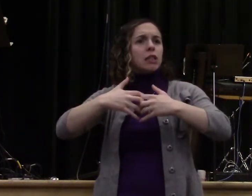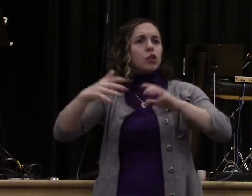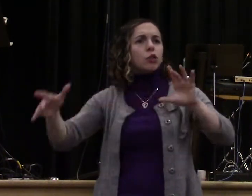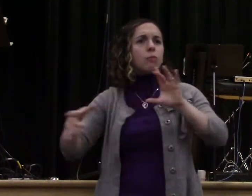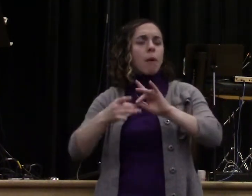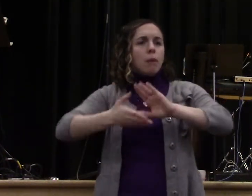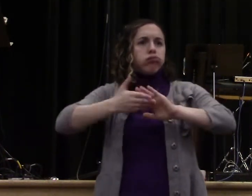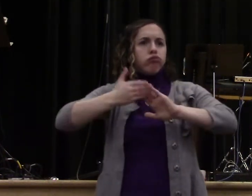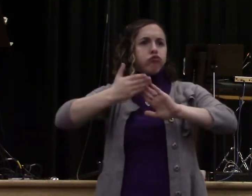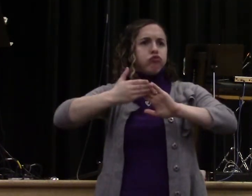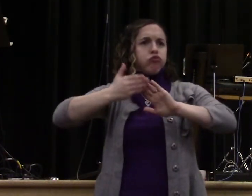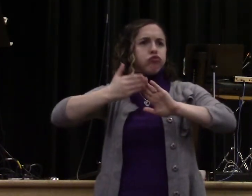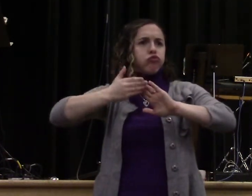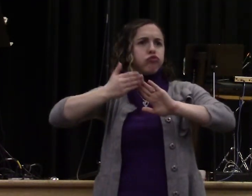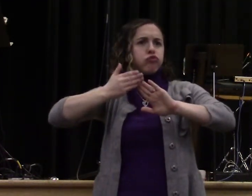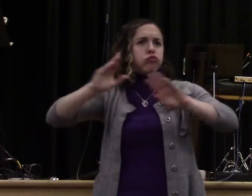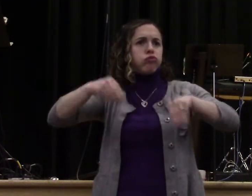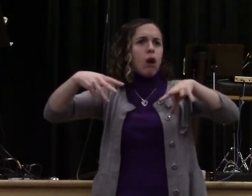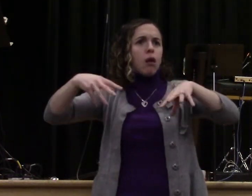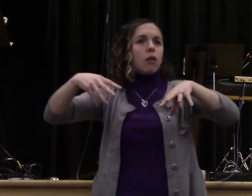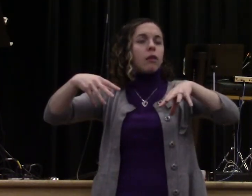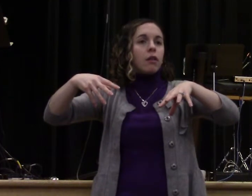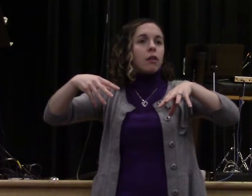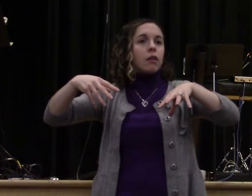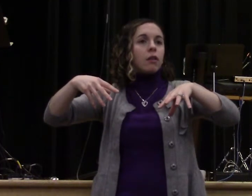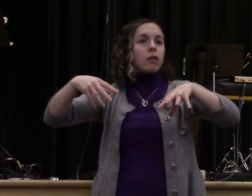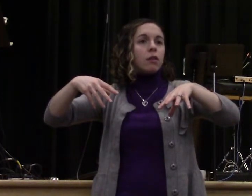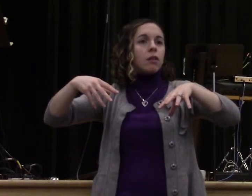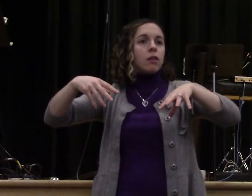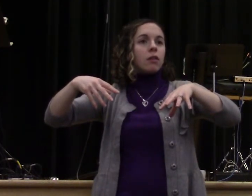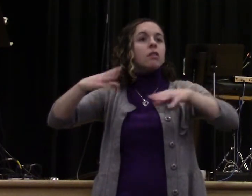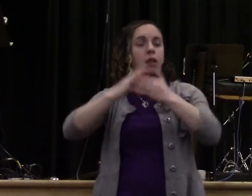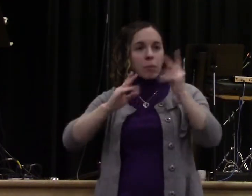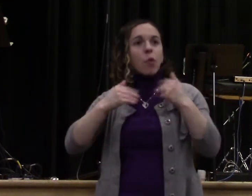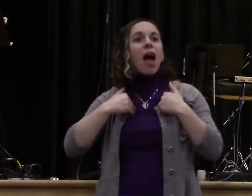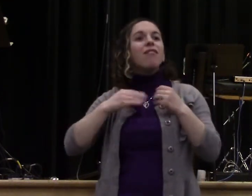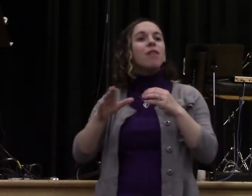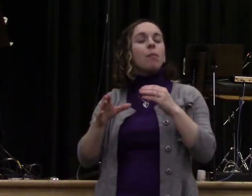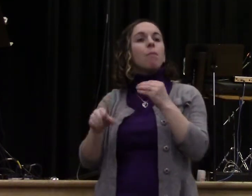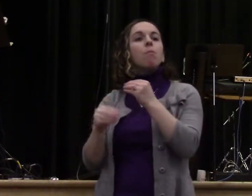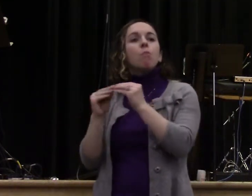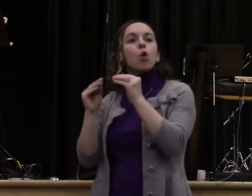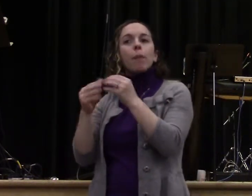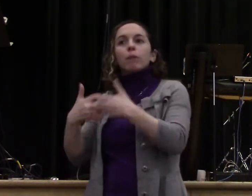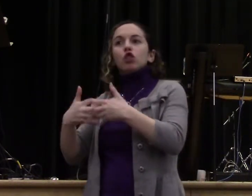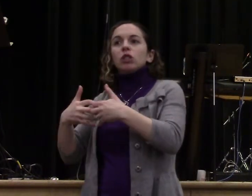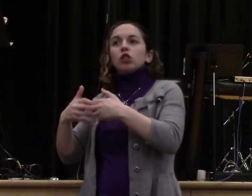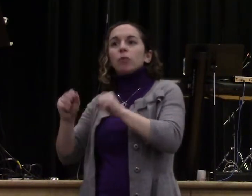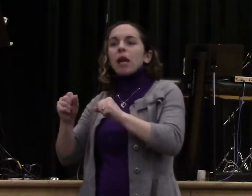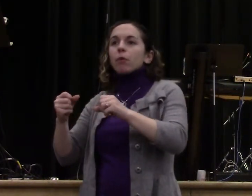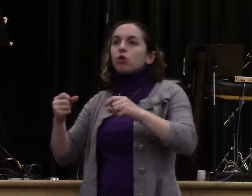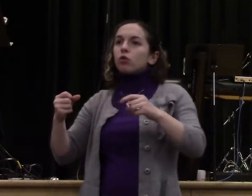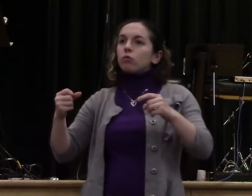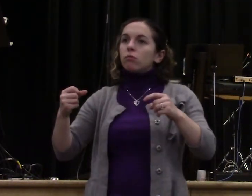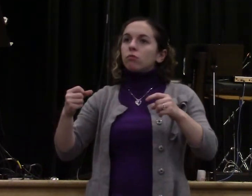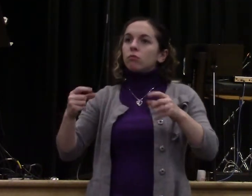sisters who go beyond themselves to carry a brother up on the mat up to a roof to meet Jesus. Messy,